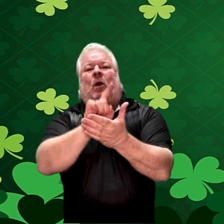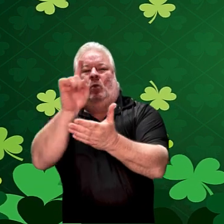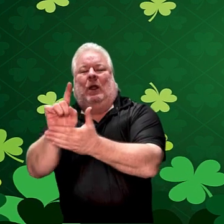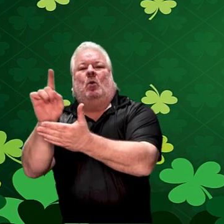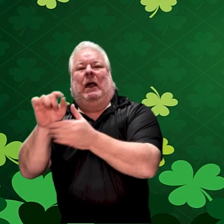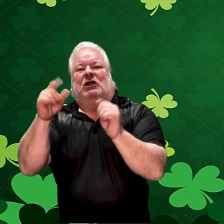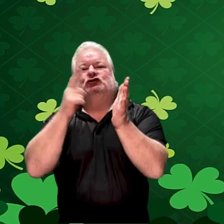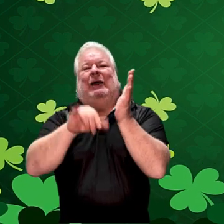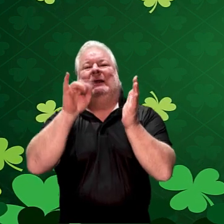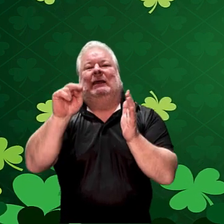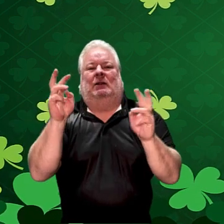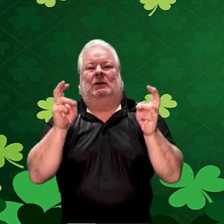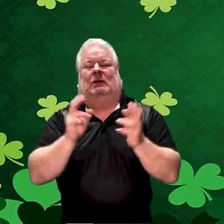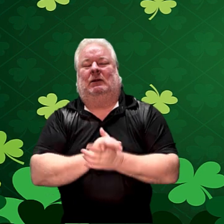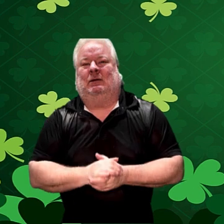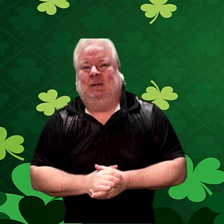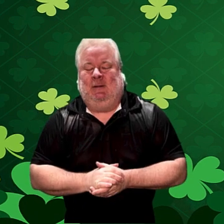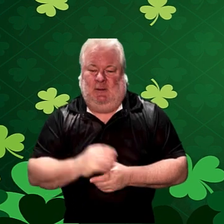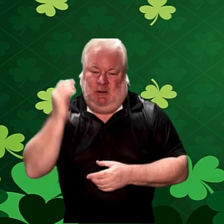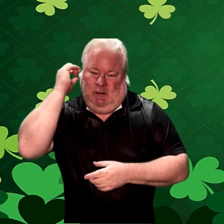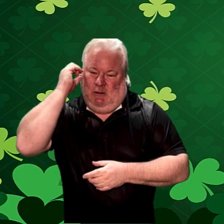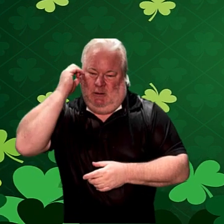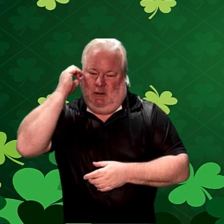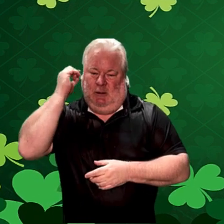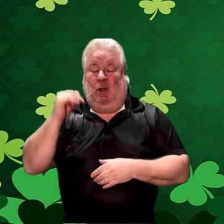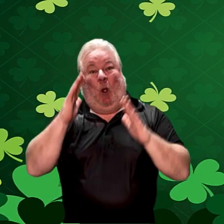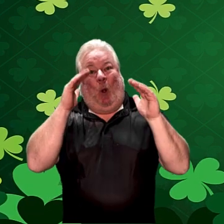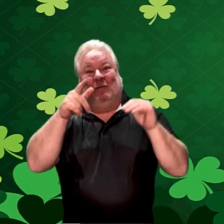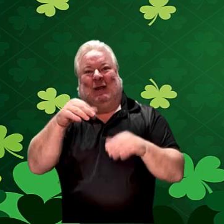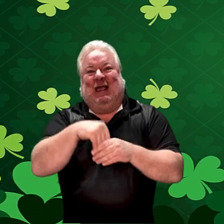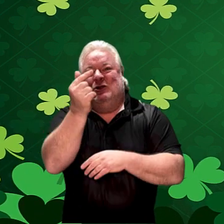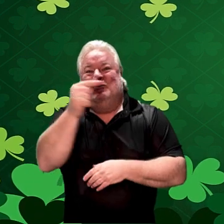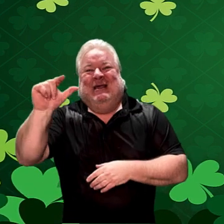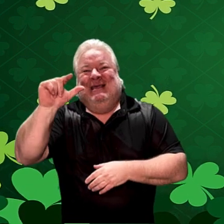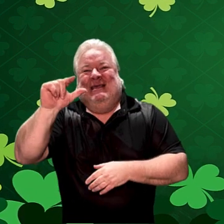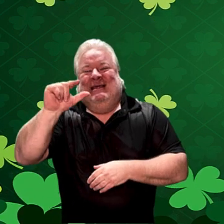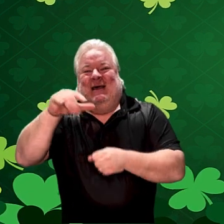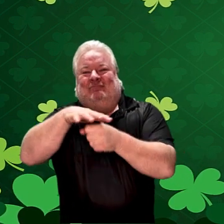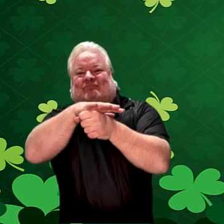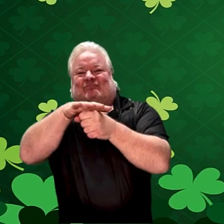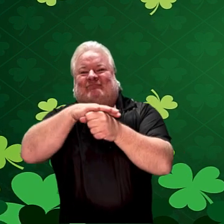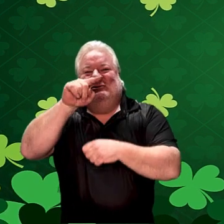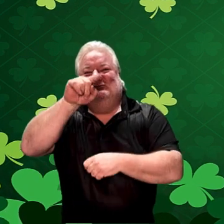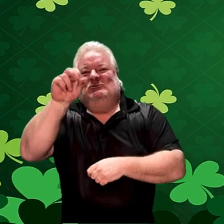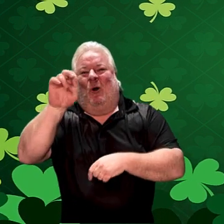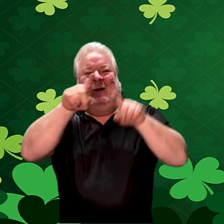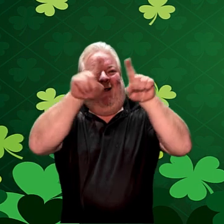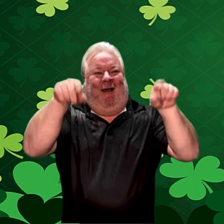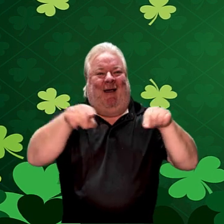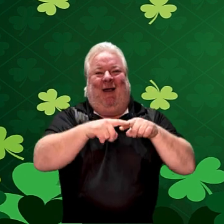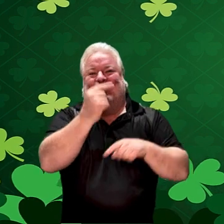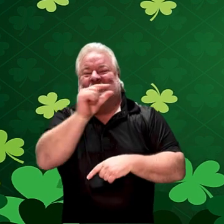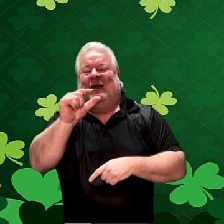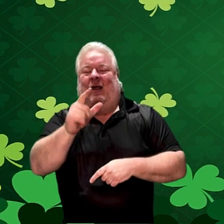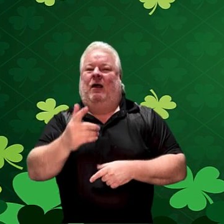So you won't be able to check in again for an hour. Hopefully, you will be in a green zone in an hour. And if not,